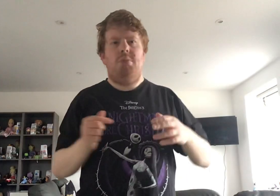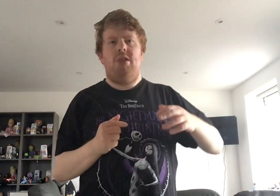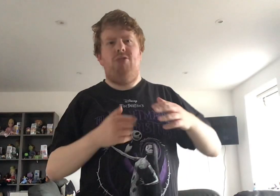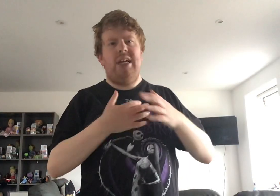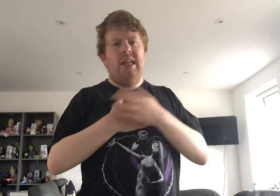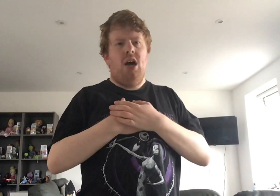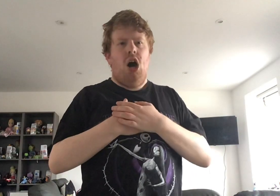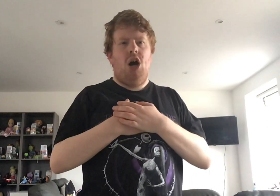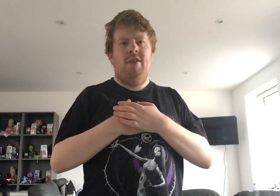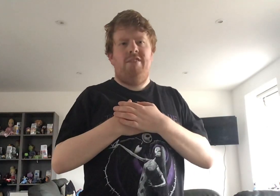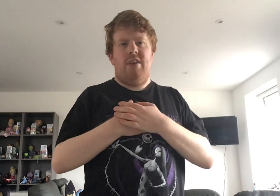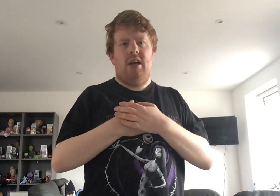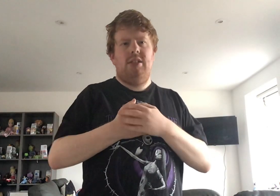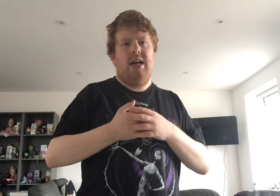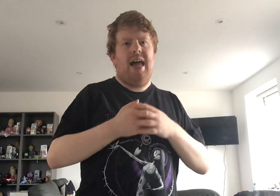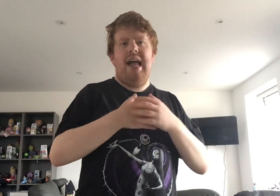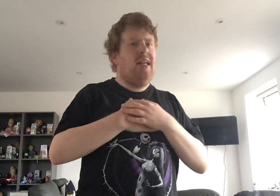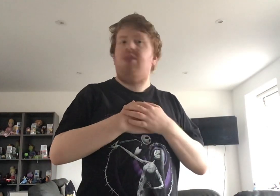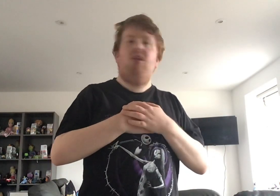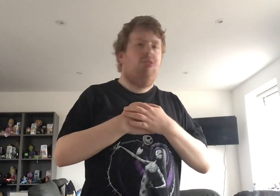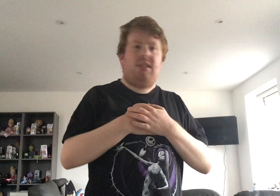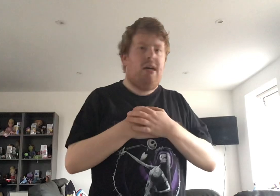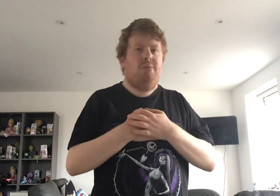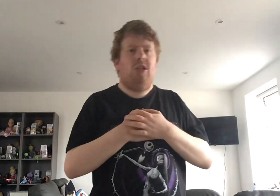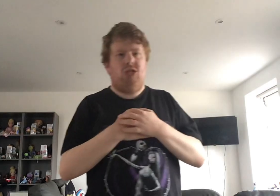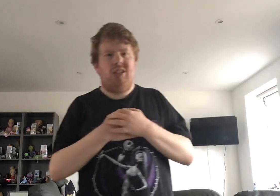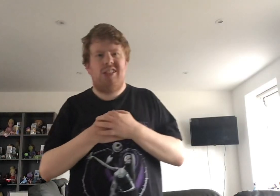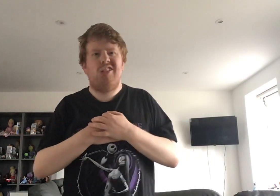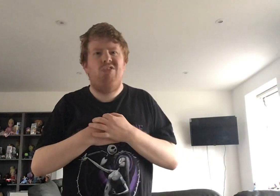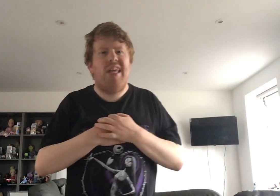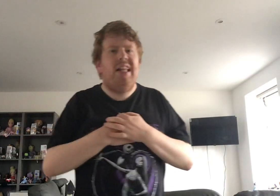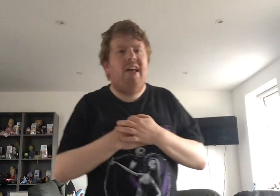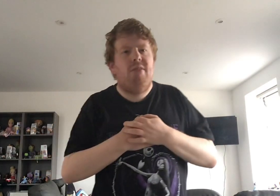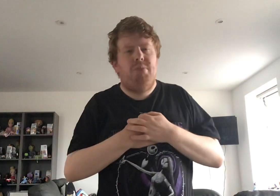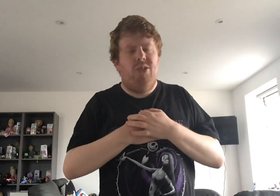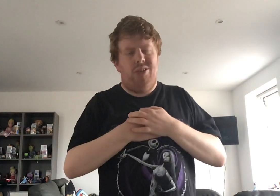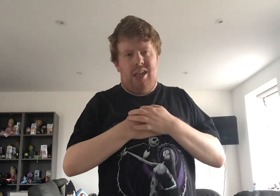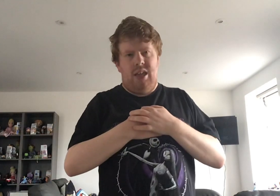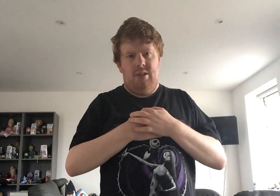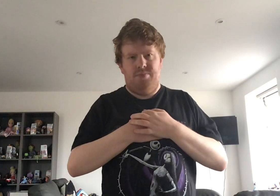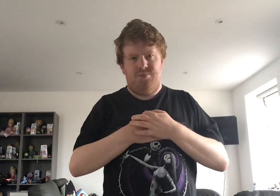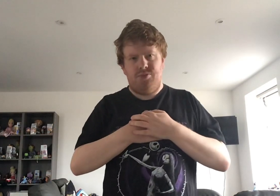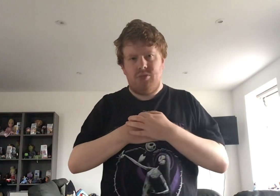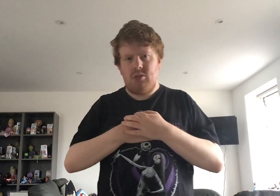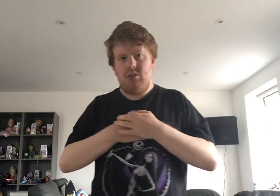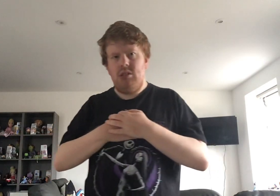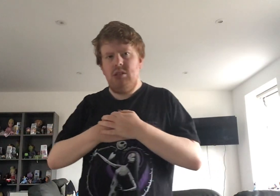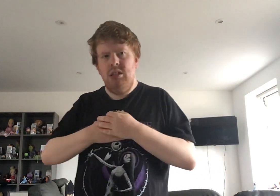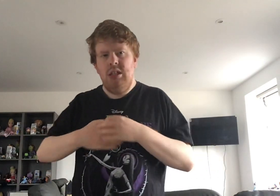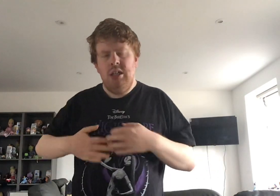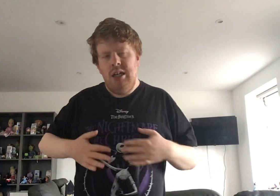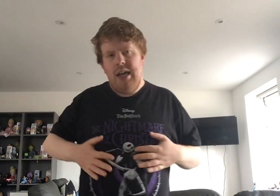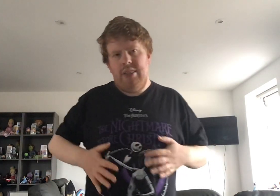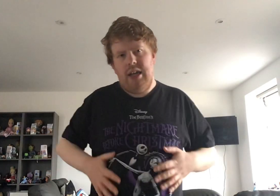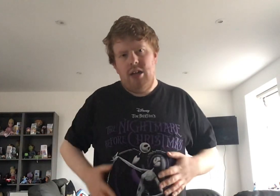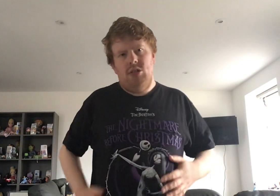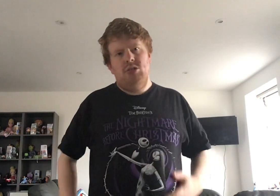be really horrified that anything would happen to a sweet little boy. They could